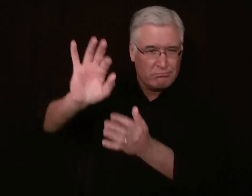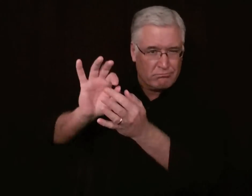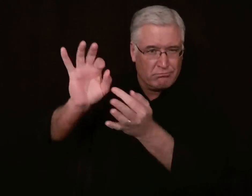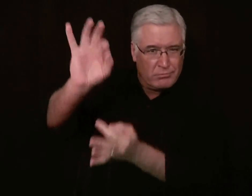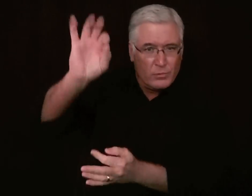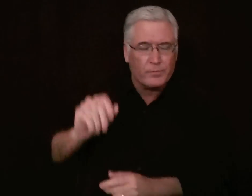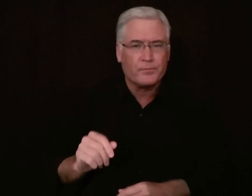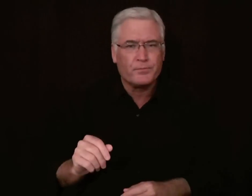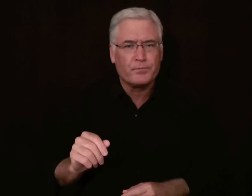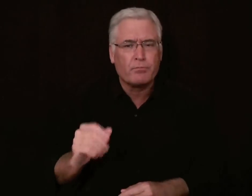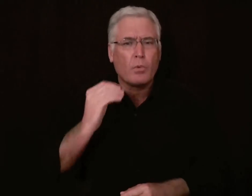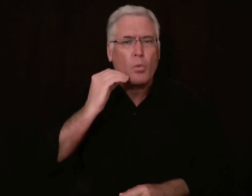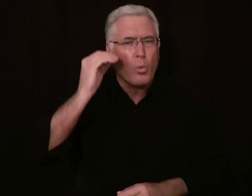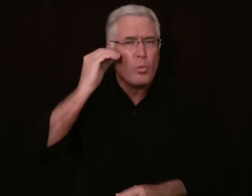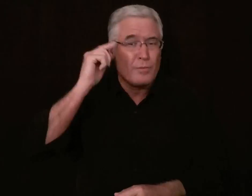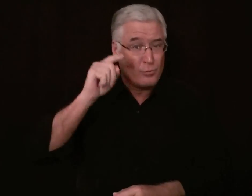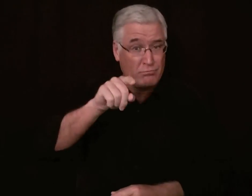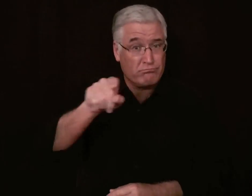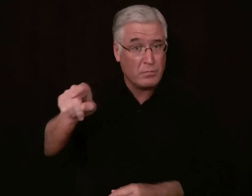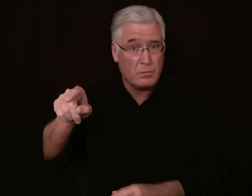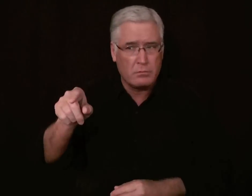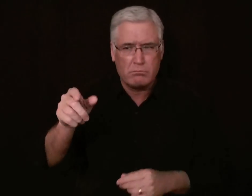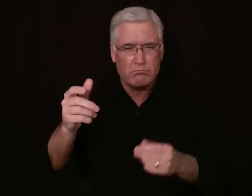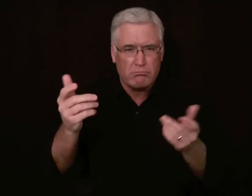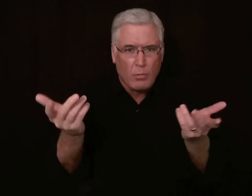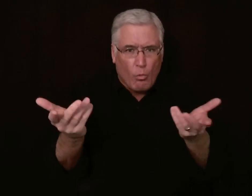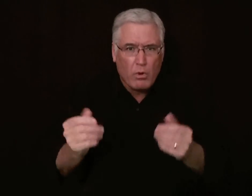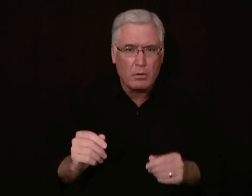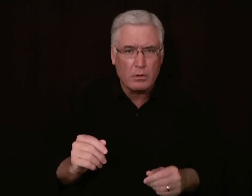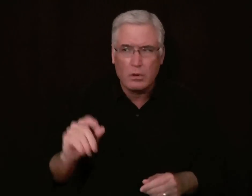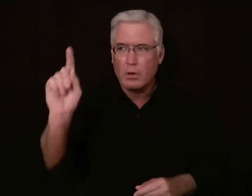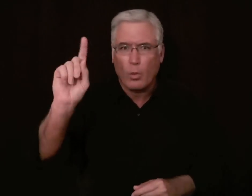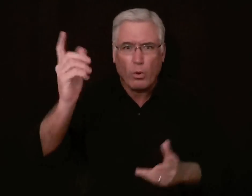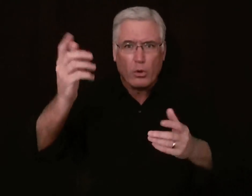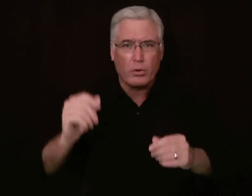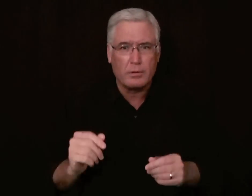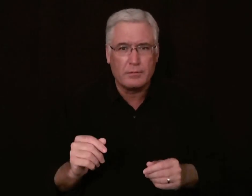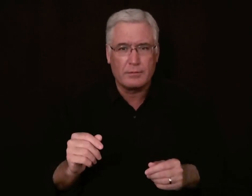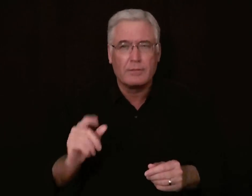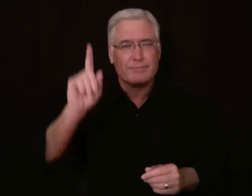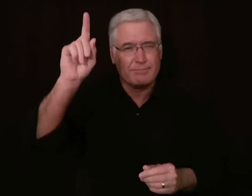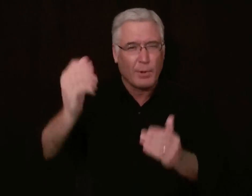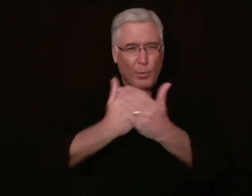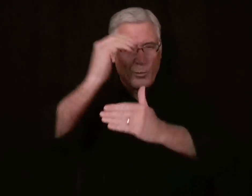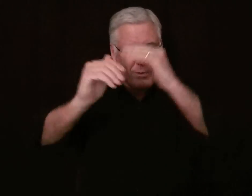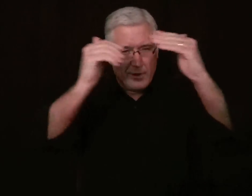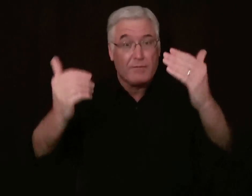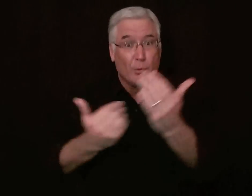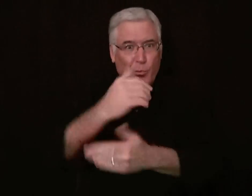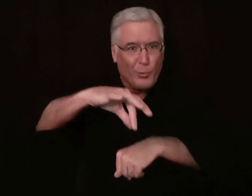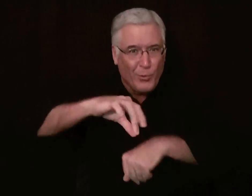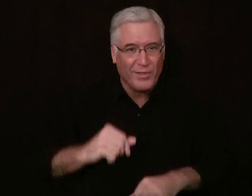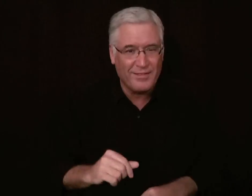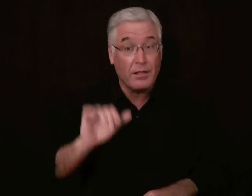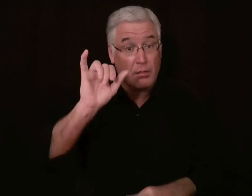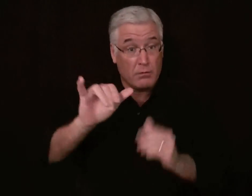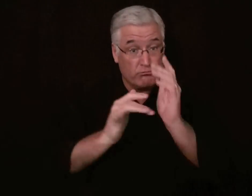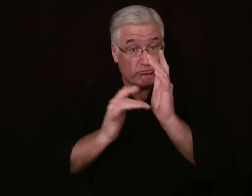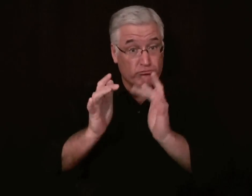are made righteous by the Holy Spirit? Is there a home that is suitable, is right for them? If so, where? Well, that's the new heavens and the new earth.